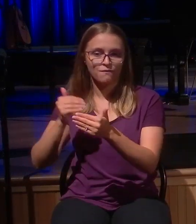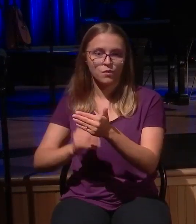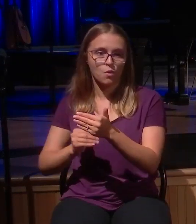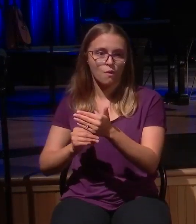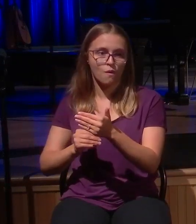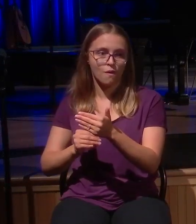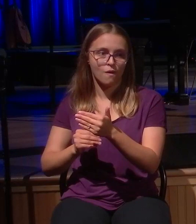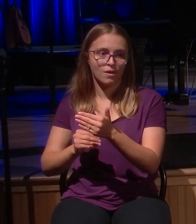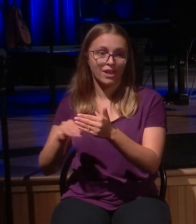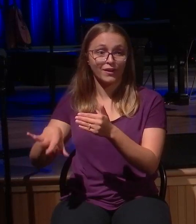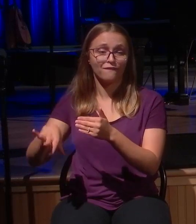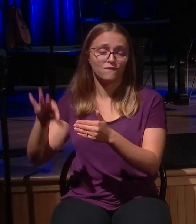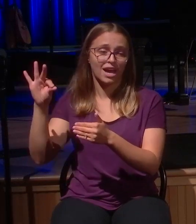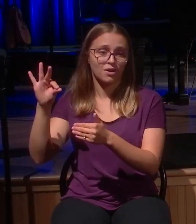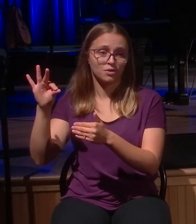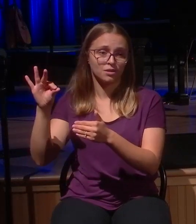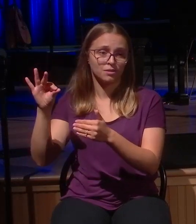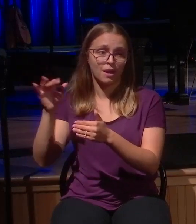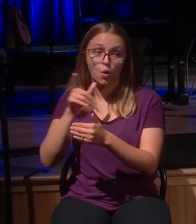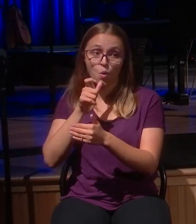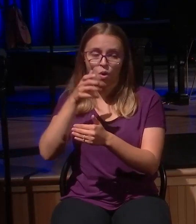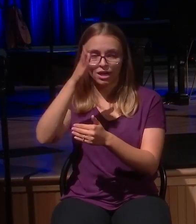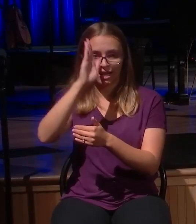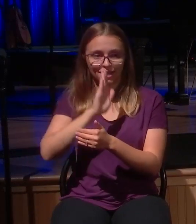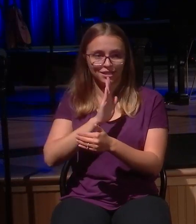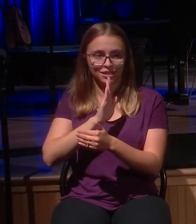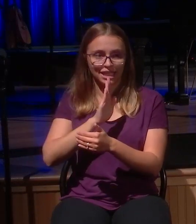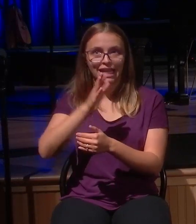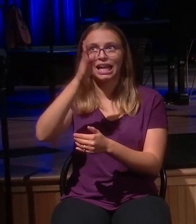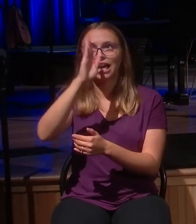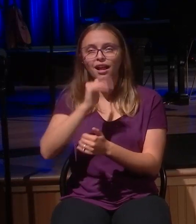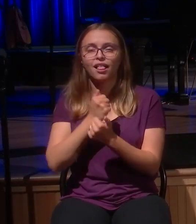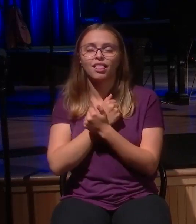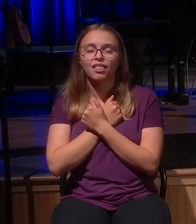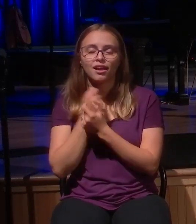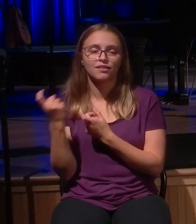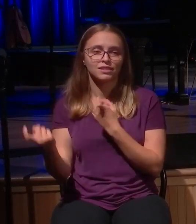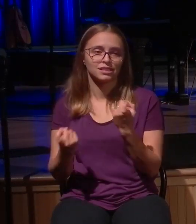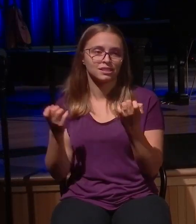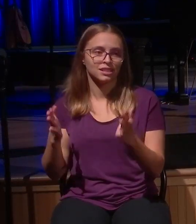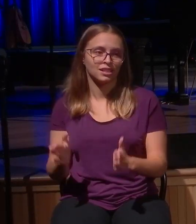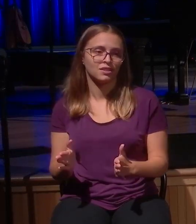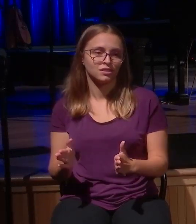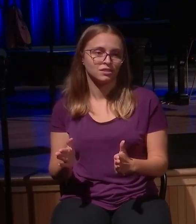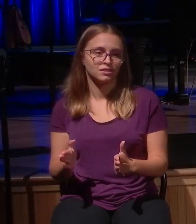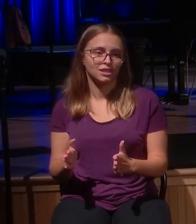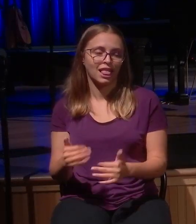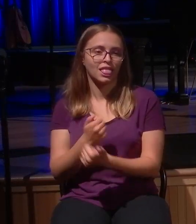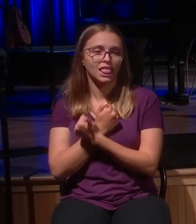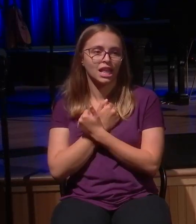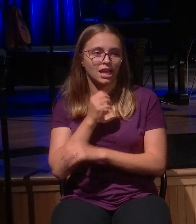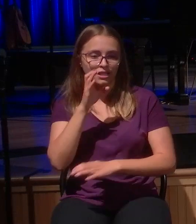embrace. He loves sinners. The reaction of heaven, joy.